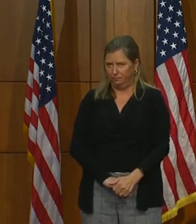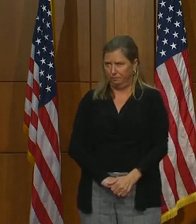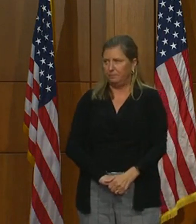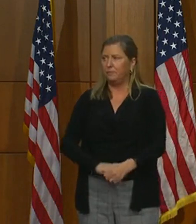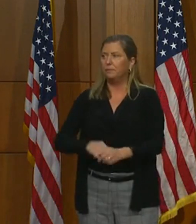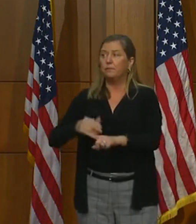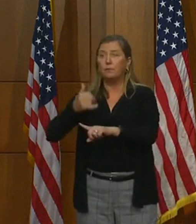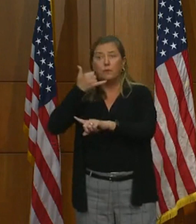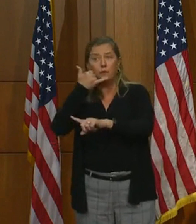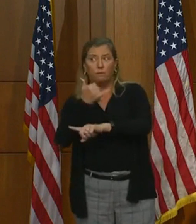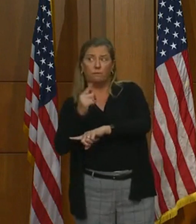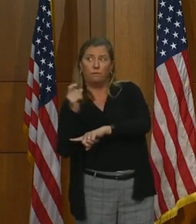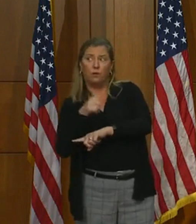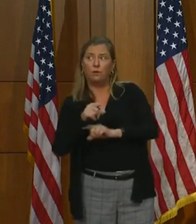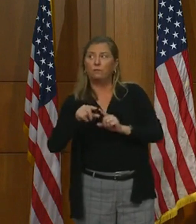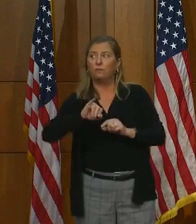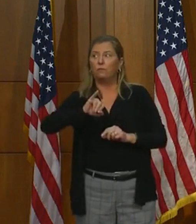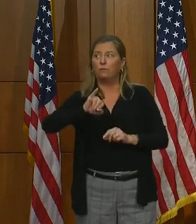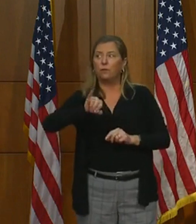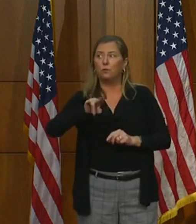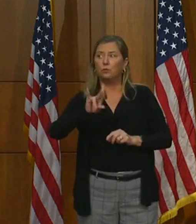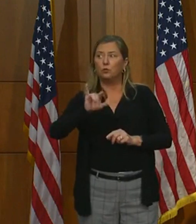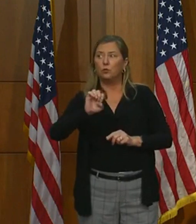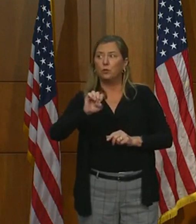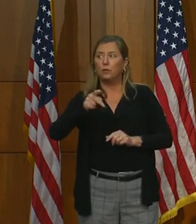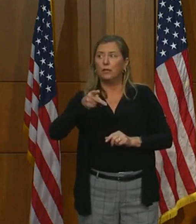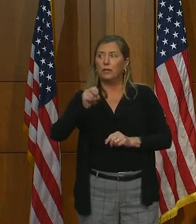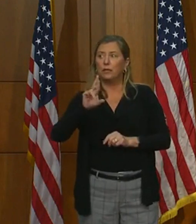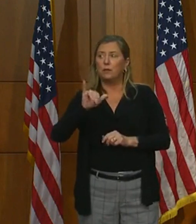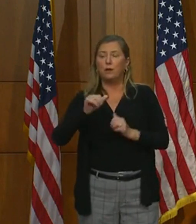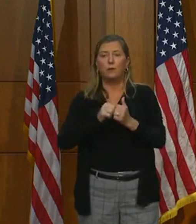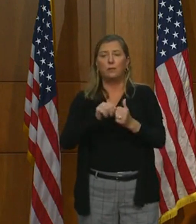Yeah, the question will be from Julie Carey with NBC4.